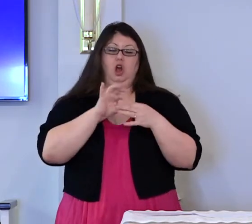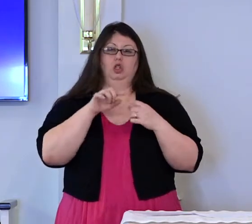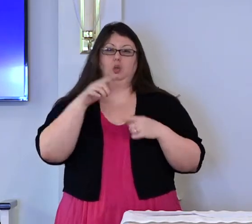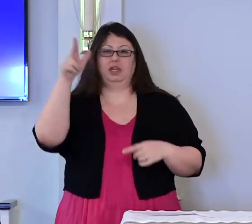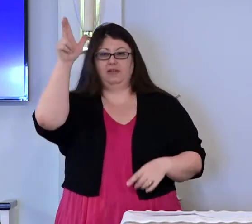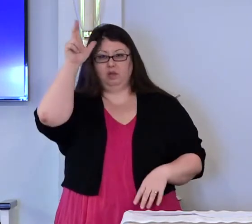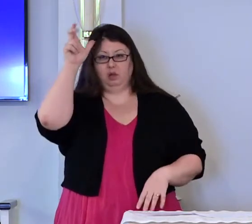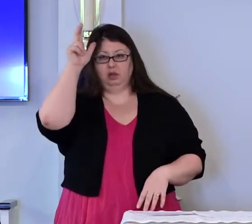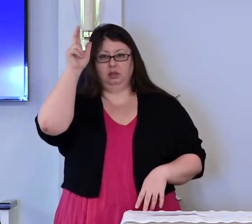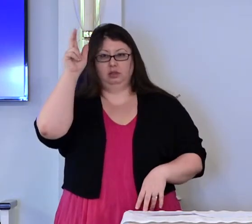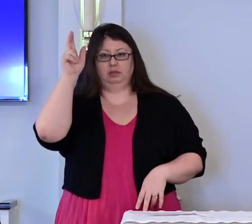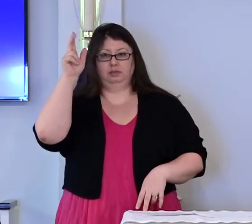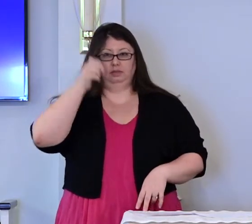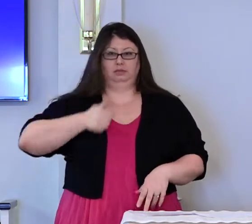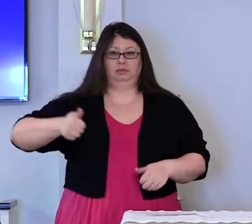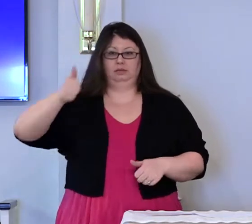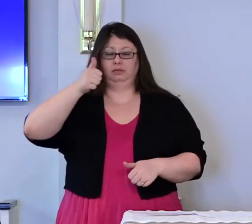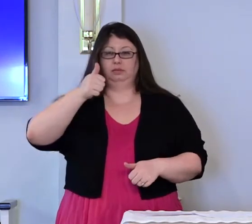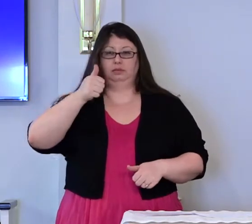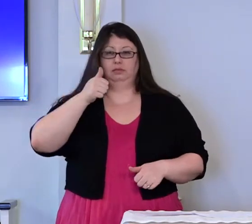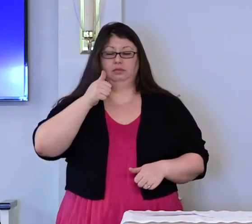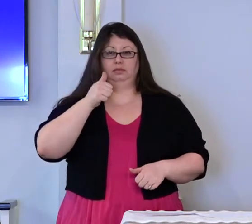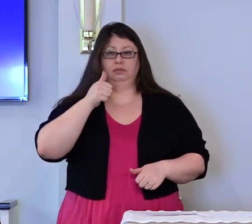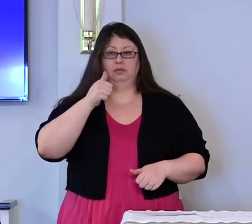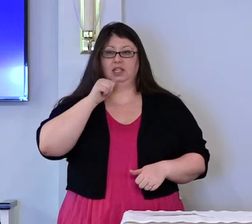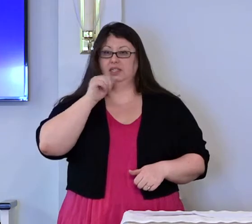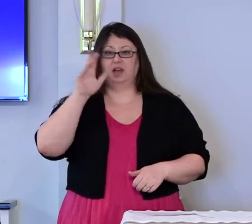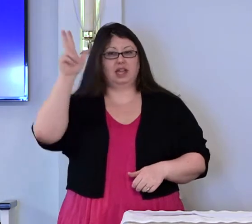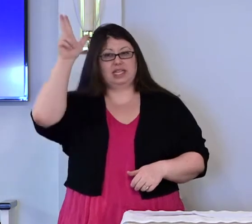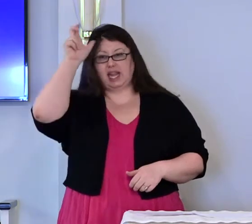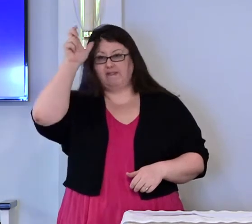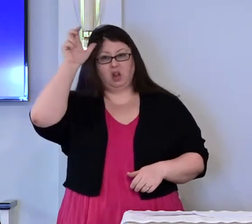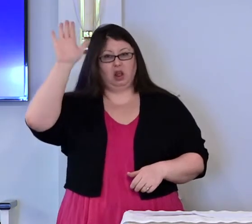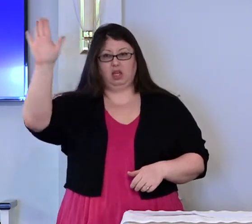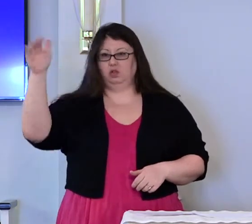the evil one and it is not his to give.